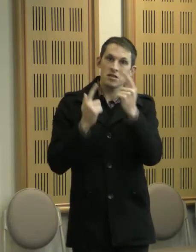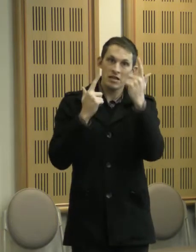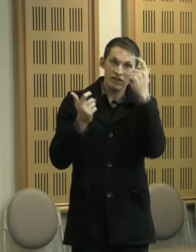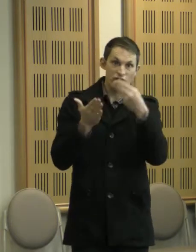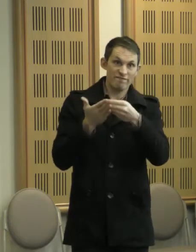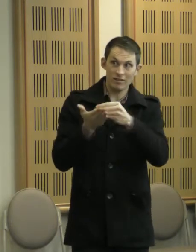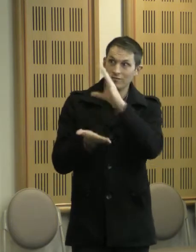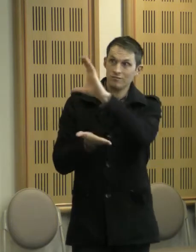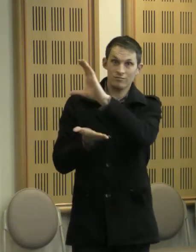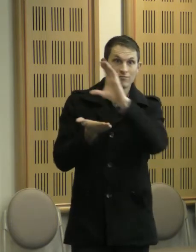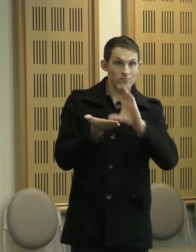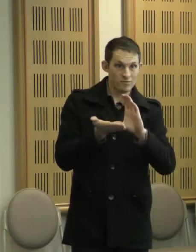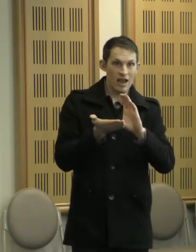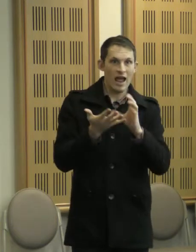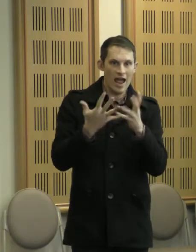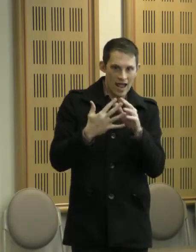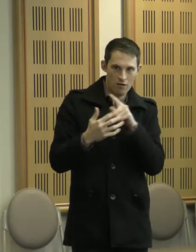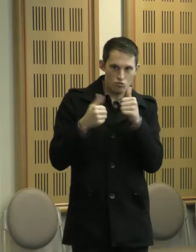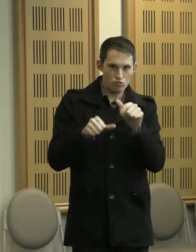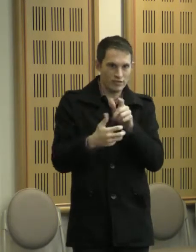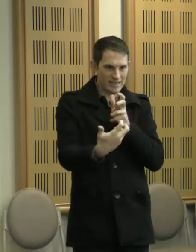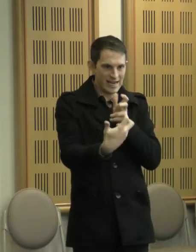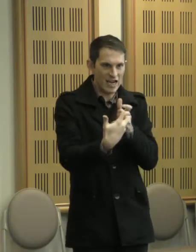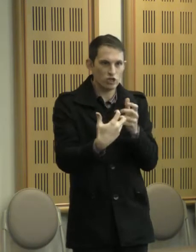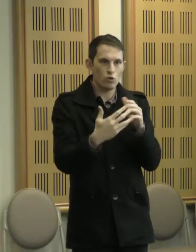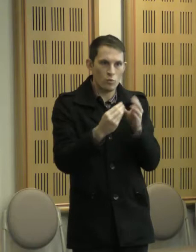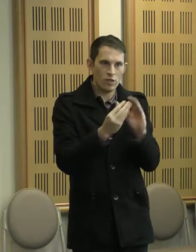and engagement with community in the Wimmera.